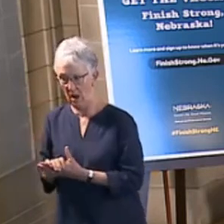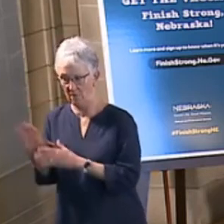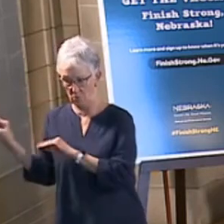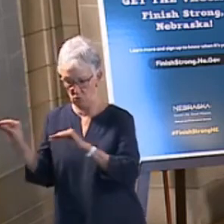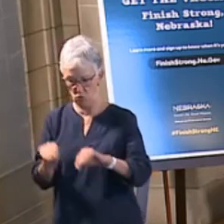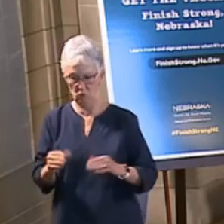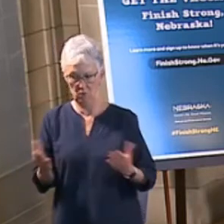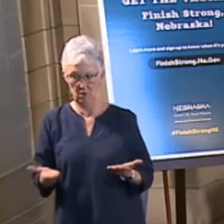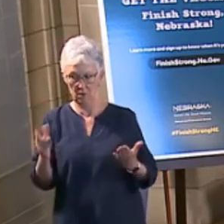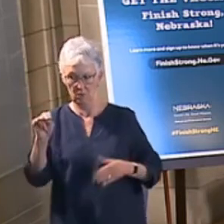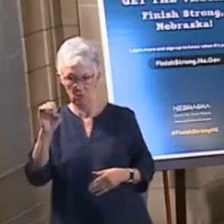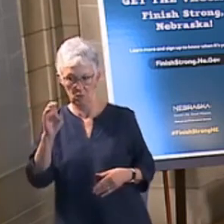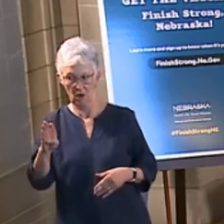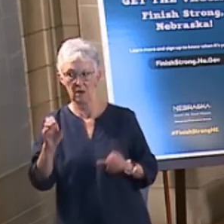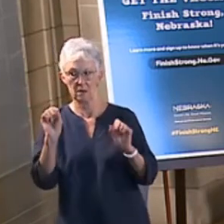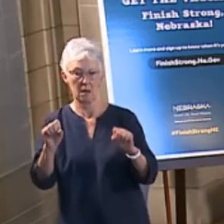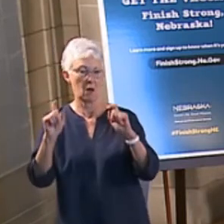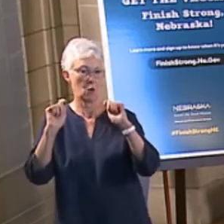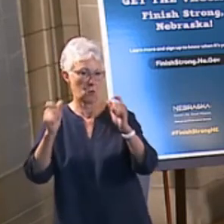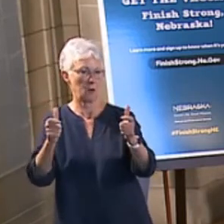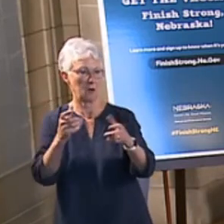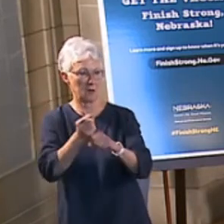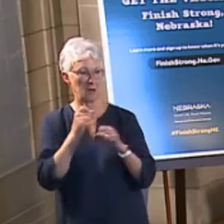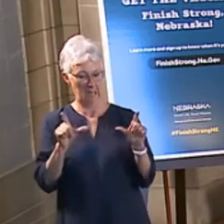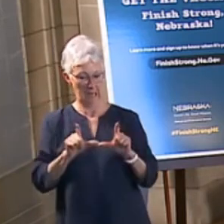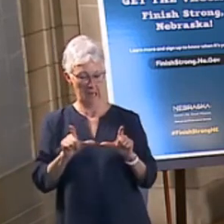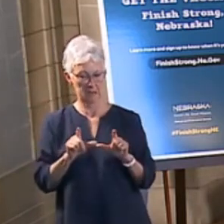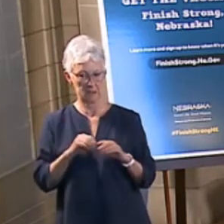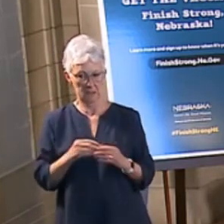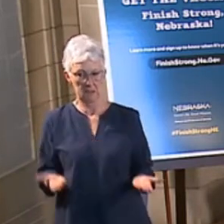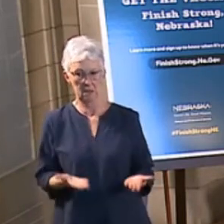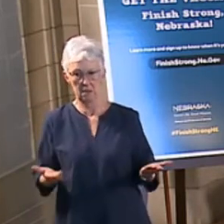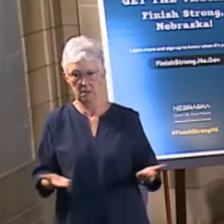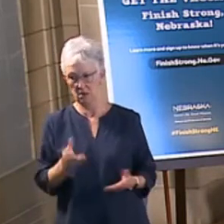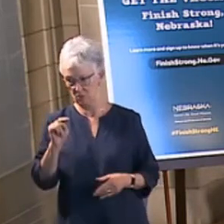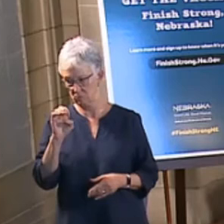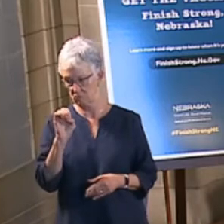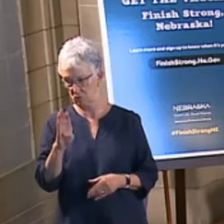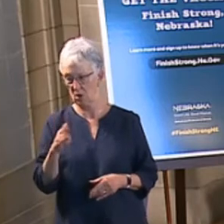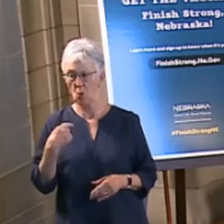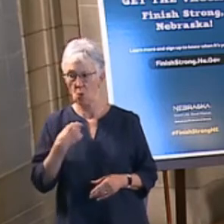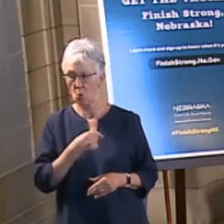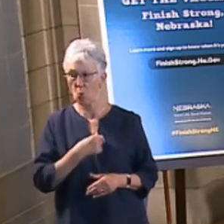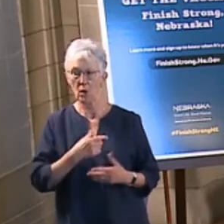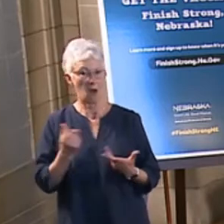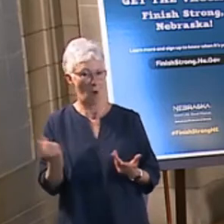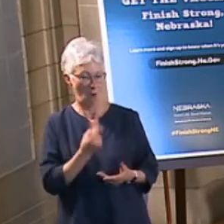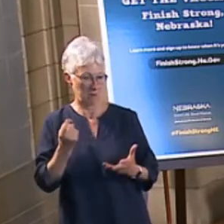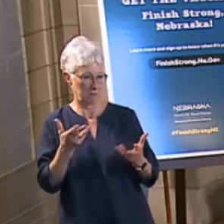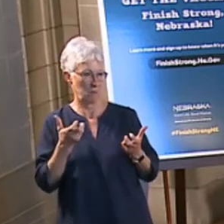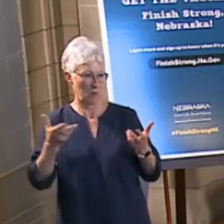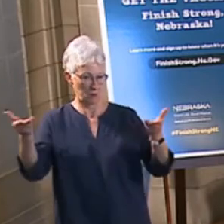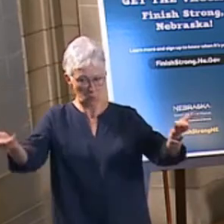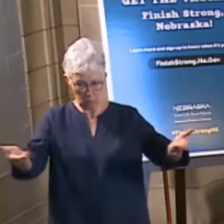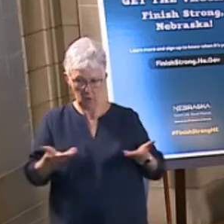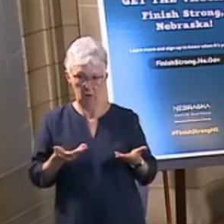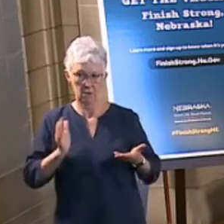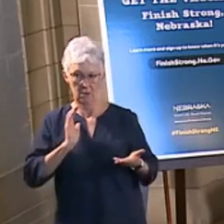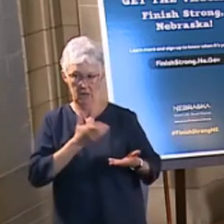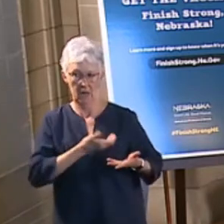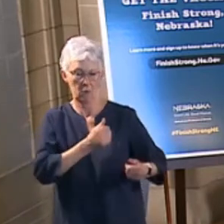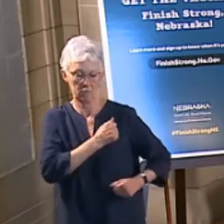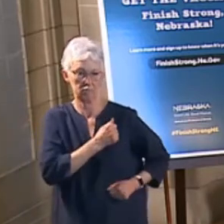much faster. Nebraska continues to be the most welcoming state for members of our armed forces. And by completing the